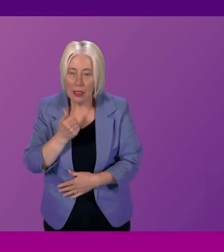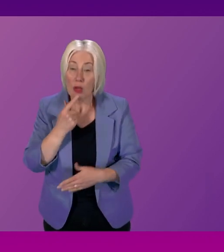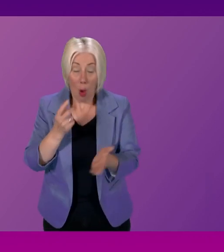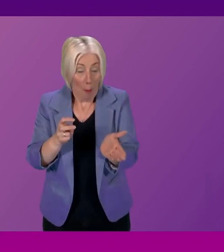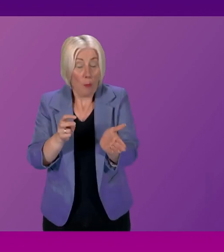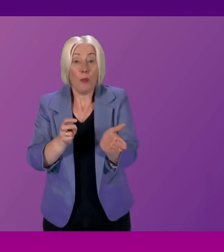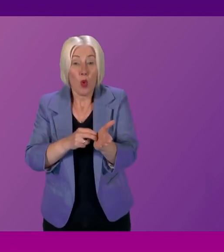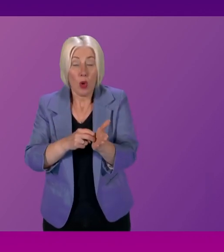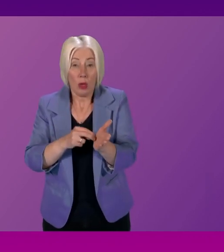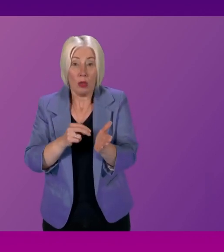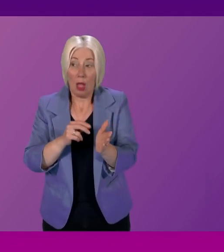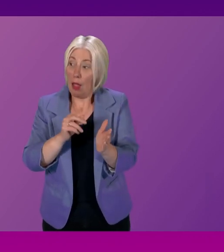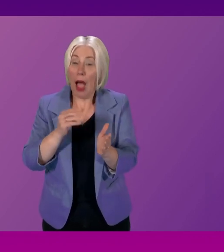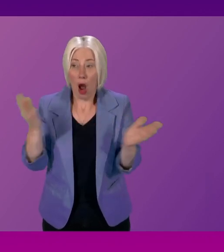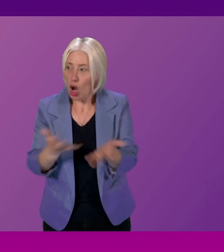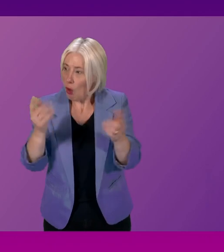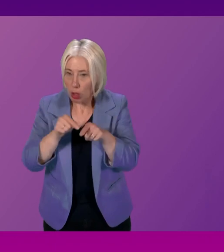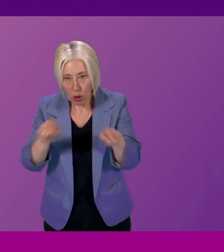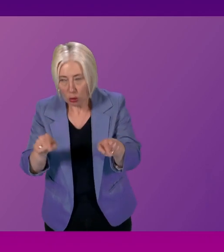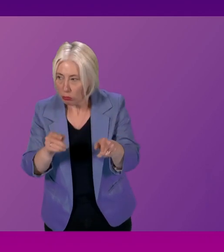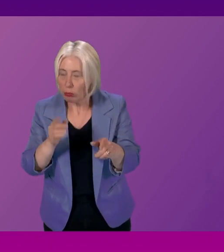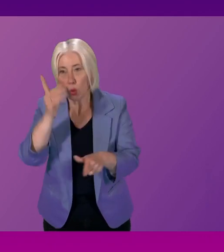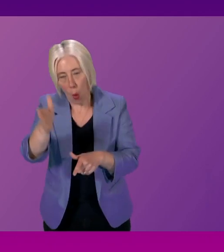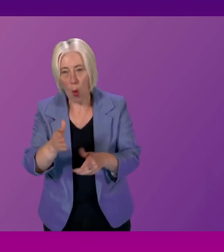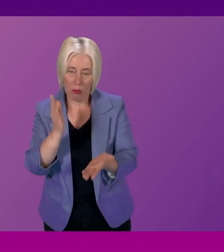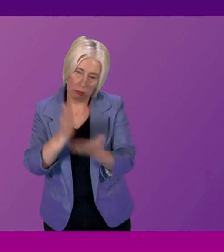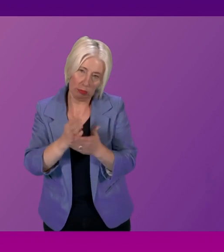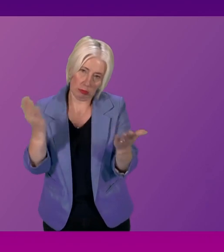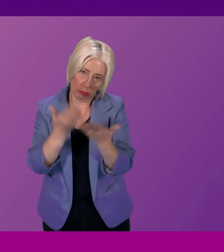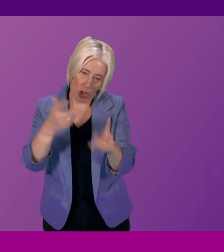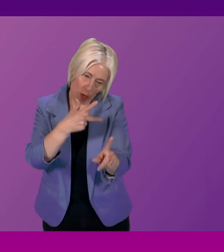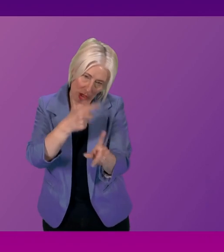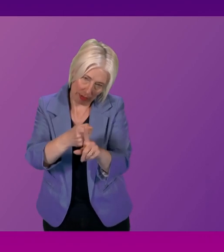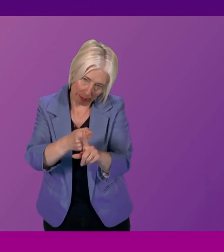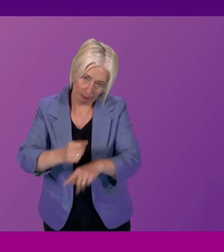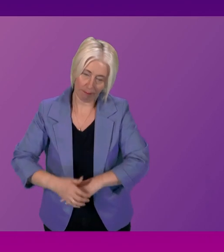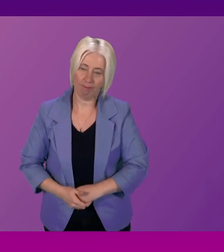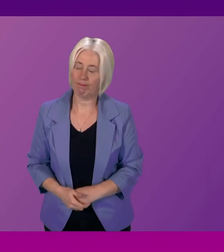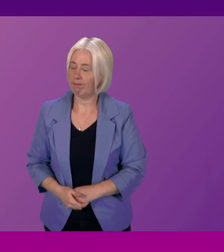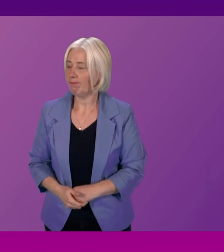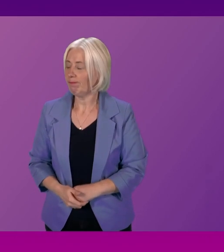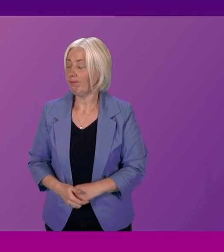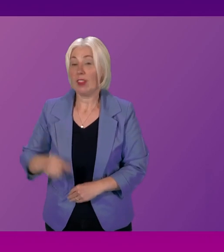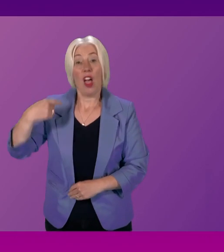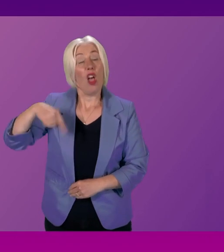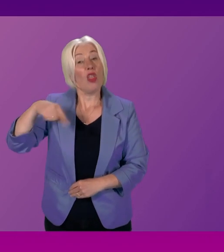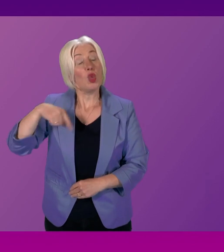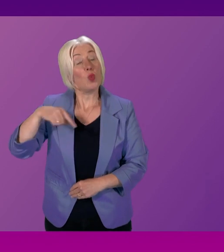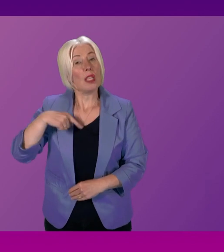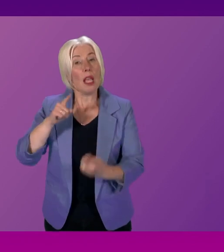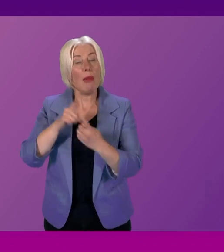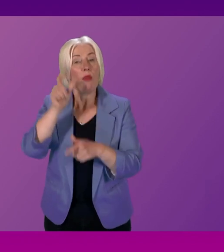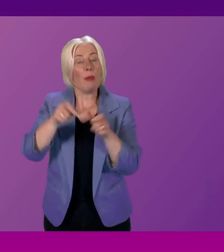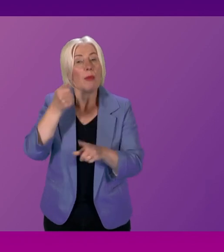appointment, please do so. I would encourage everybody who is eligible to get those vaccines. Miles Briggs. Thank you, President and Officer. This week I met with campaigners to